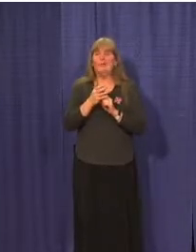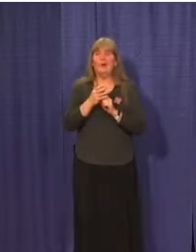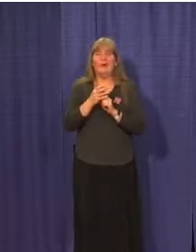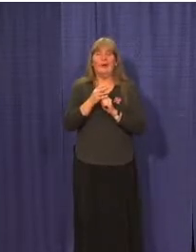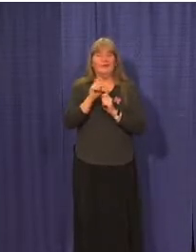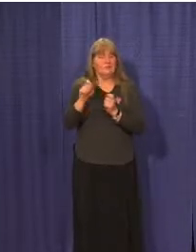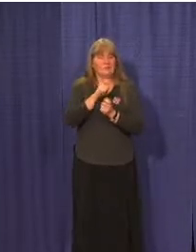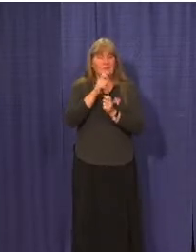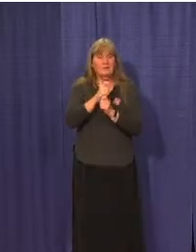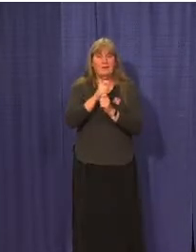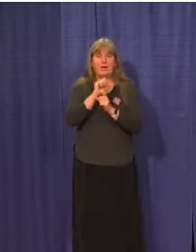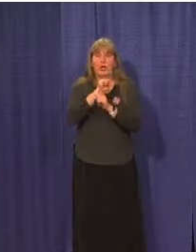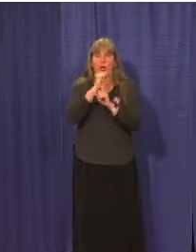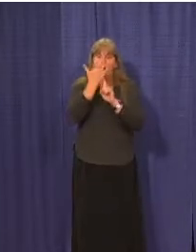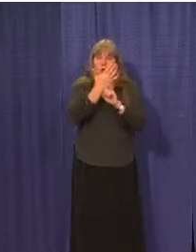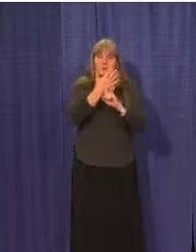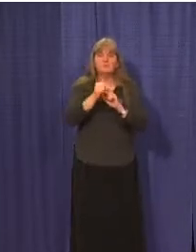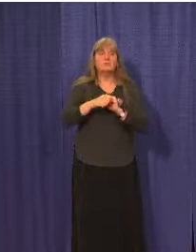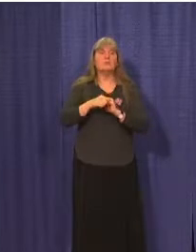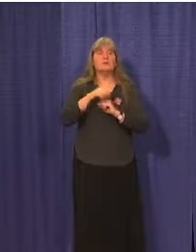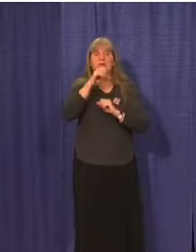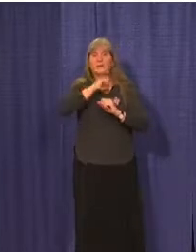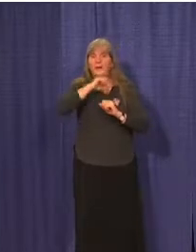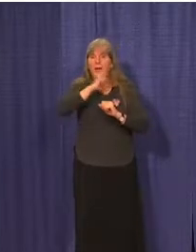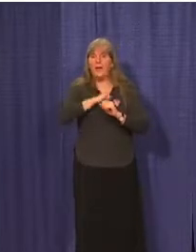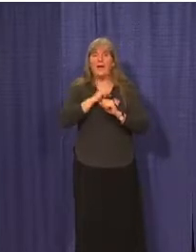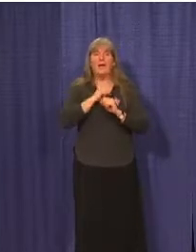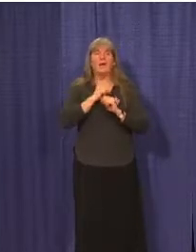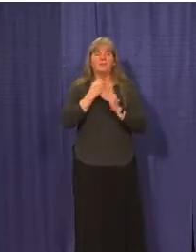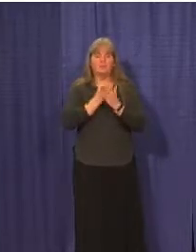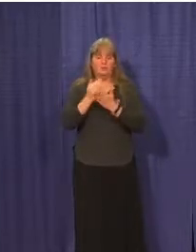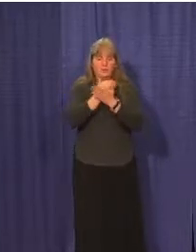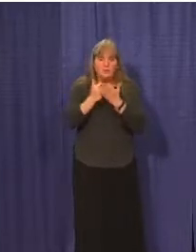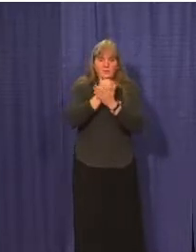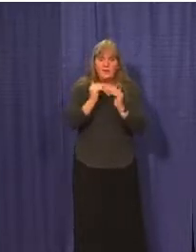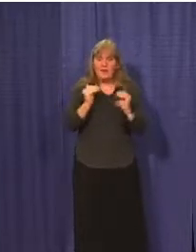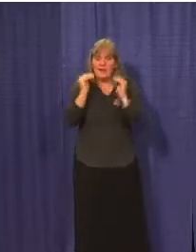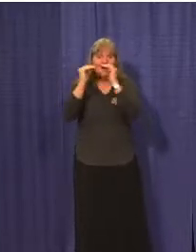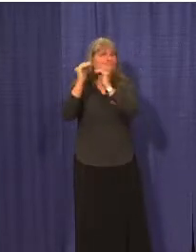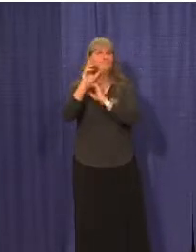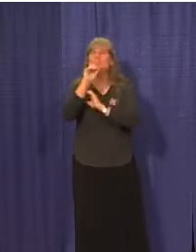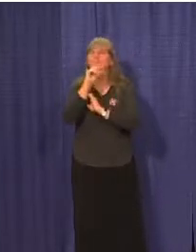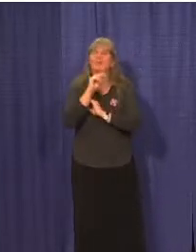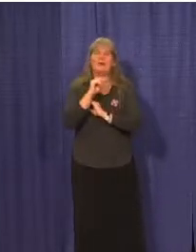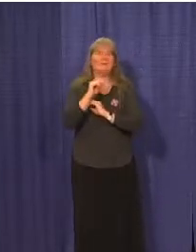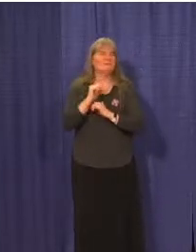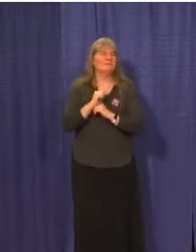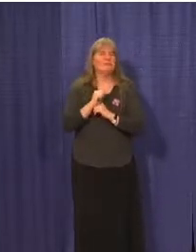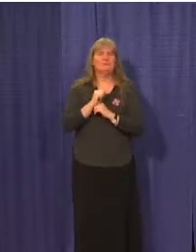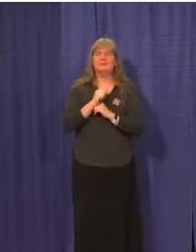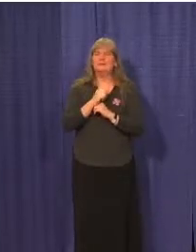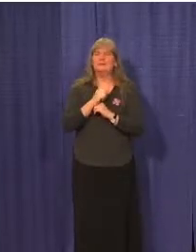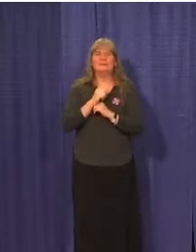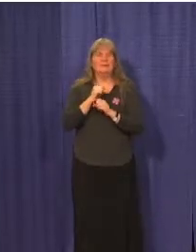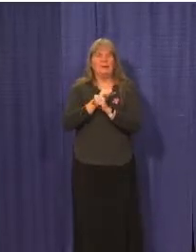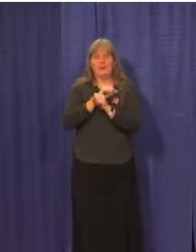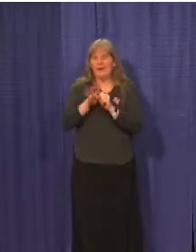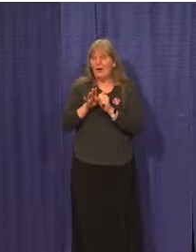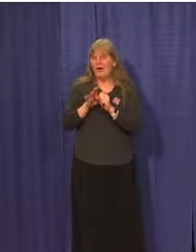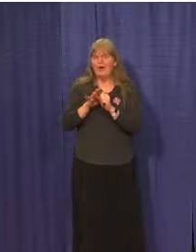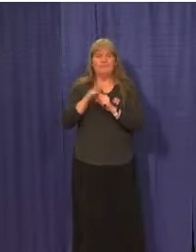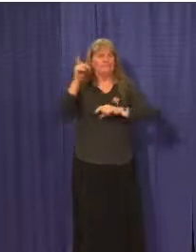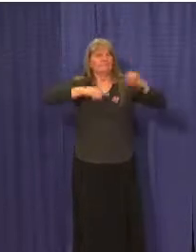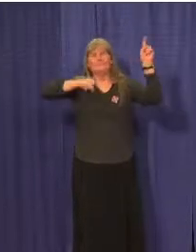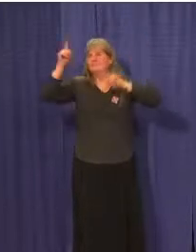or age or income category. And in Yukon, COVID does not belong to any one social or ethnic